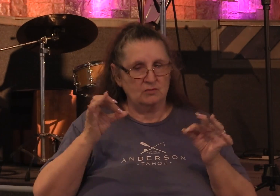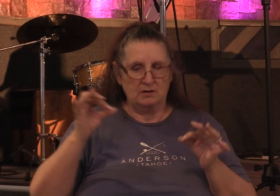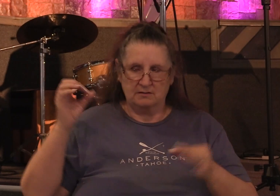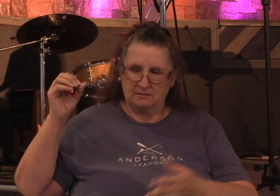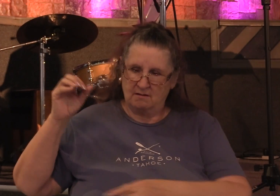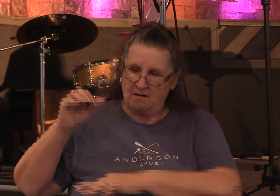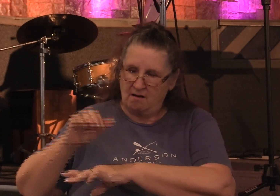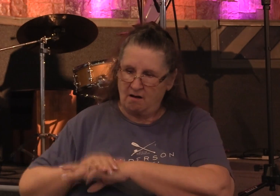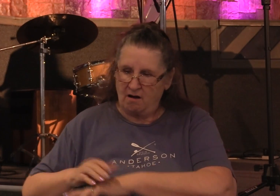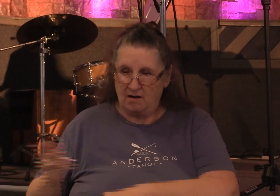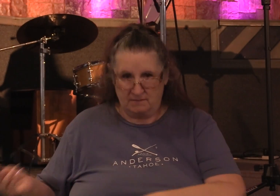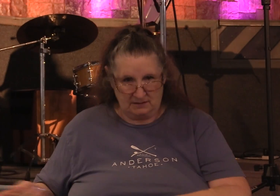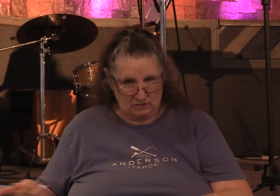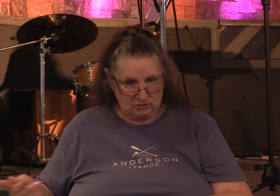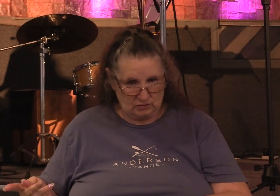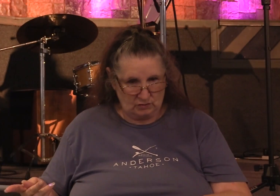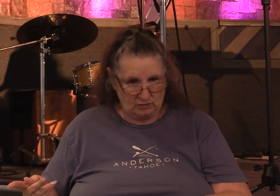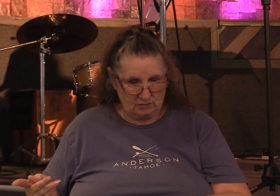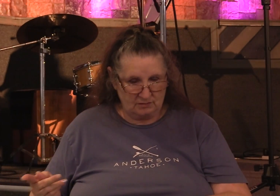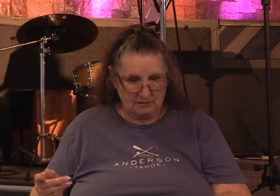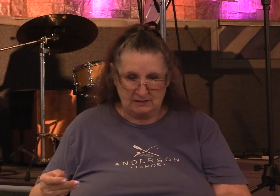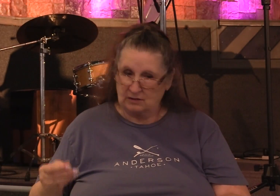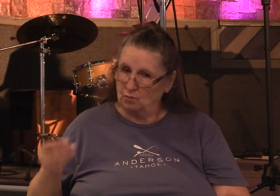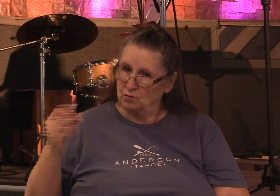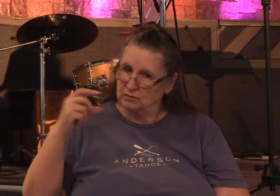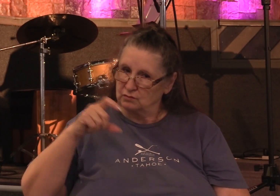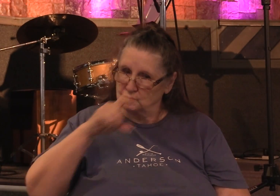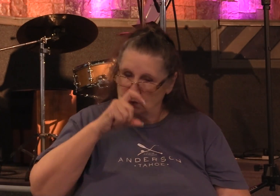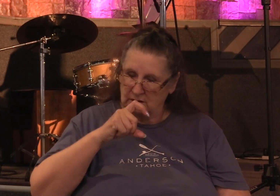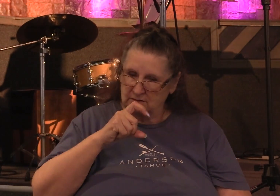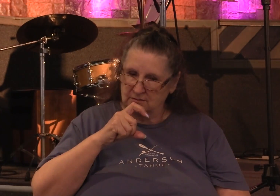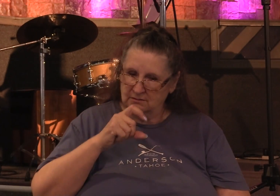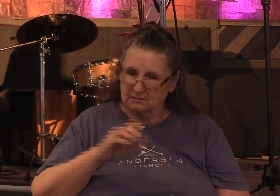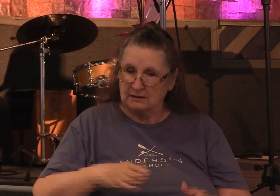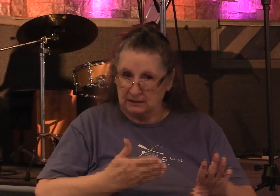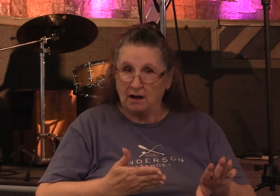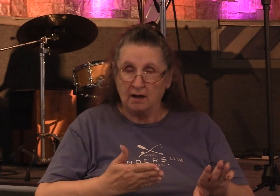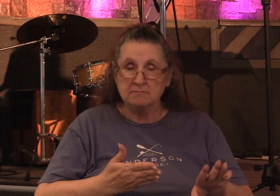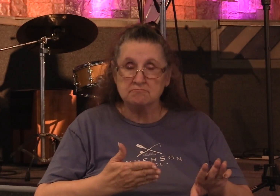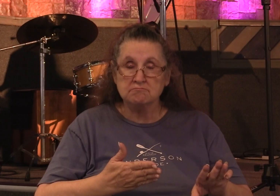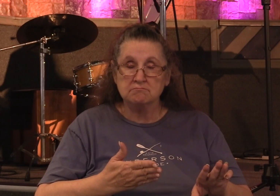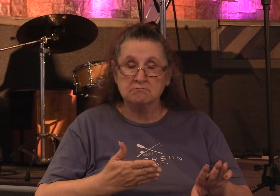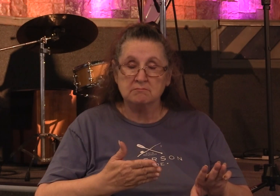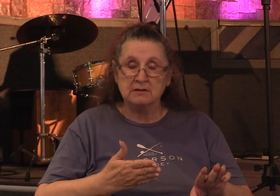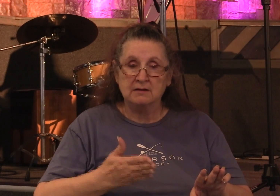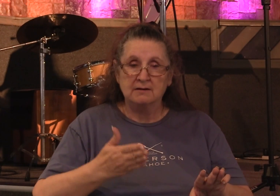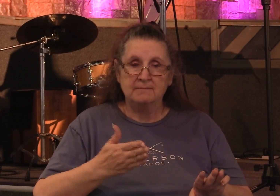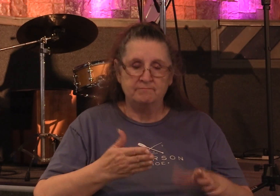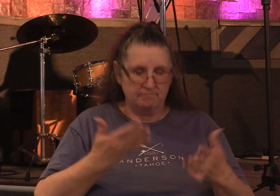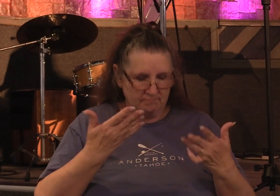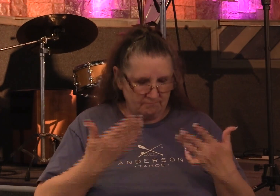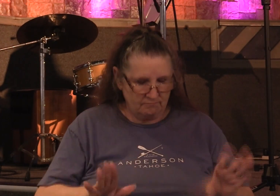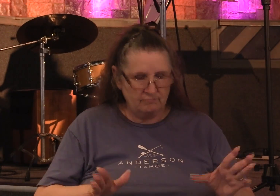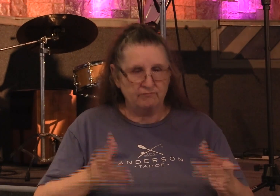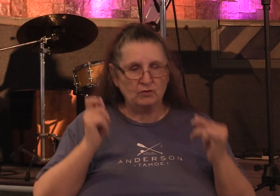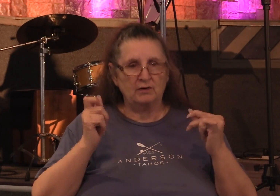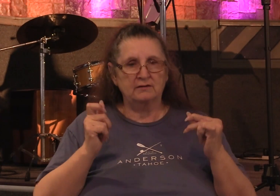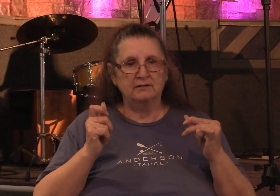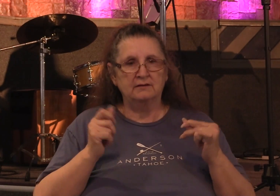Ananias and it was severe he dropped dead dropped dead right there and that shows us the